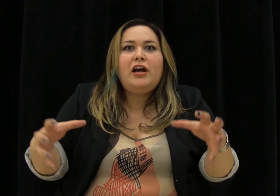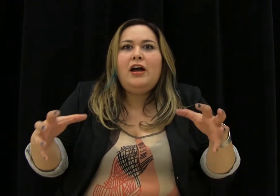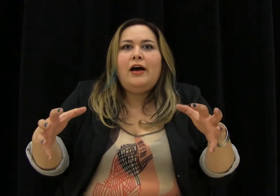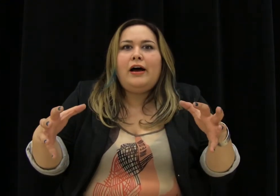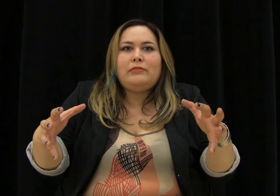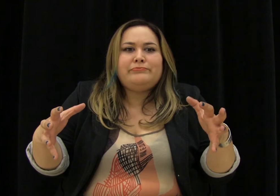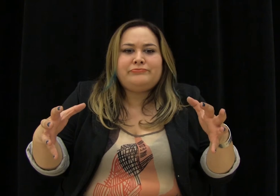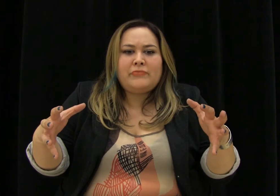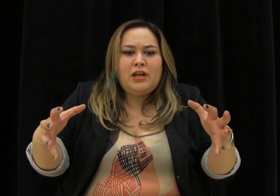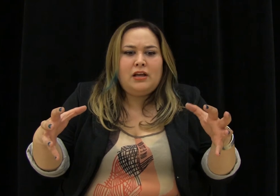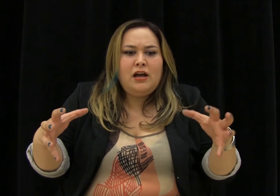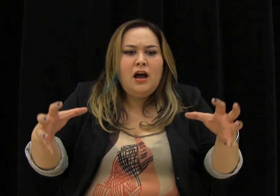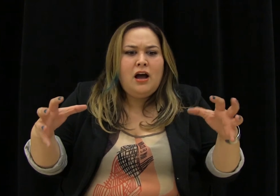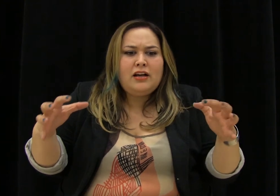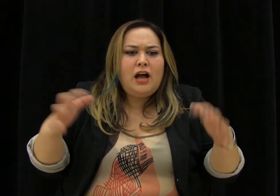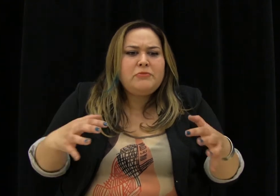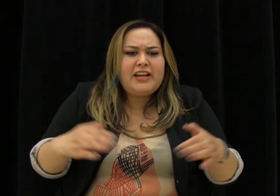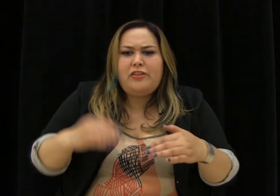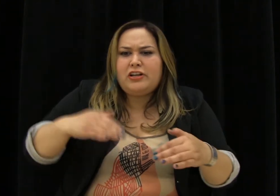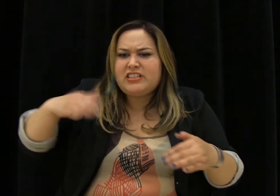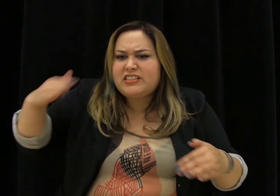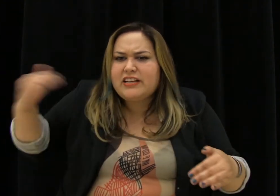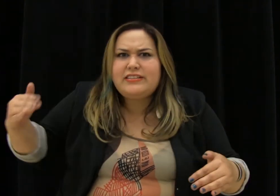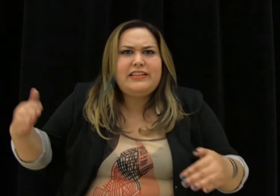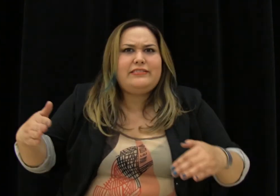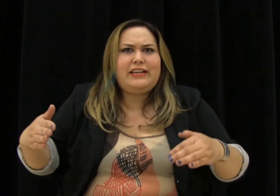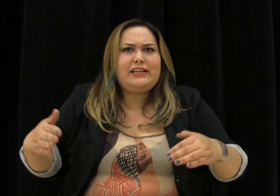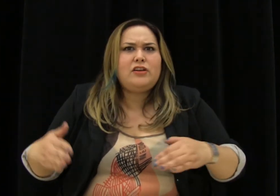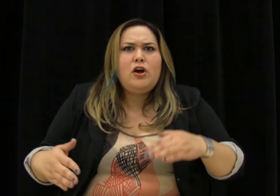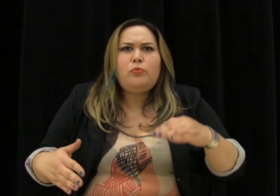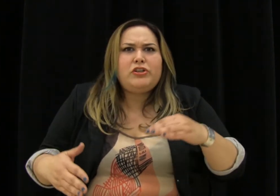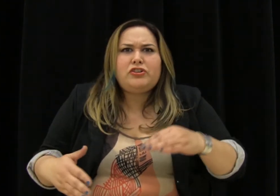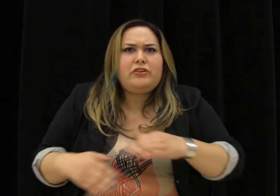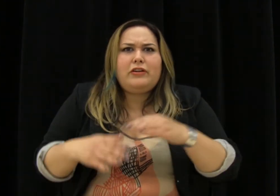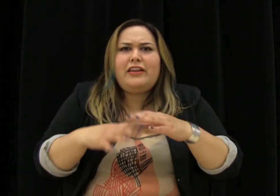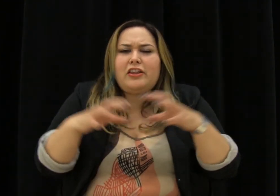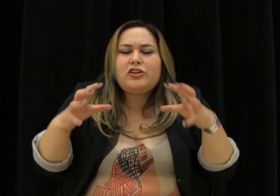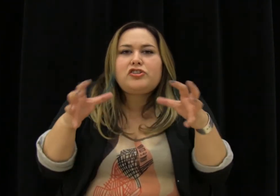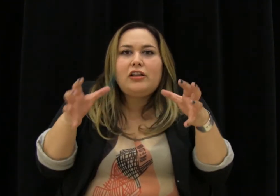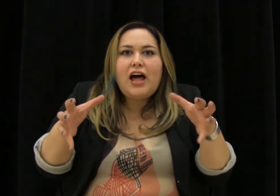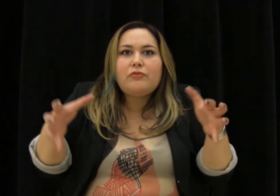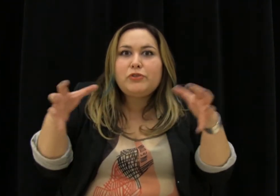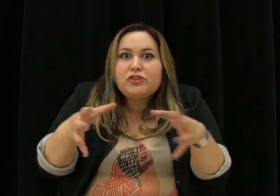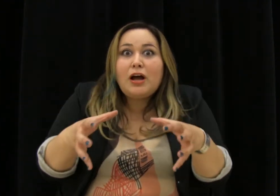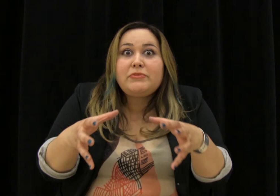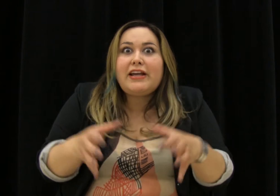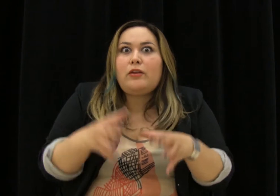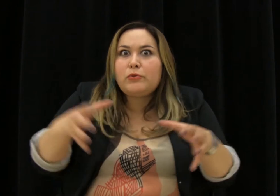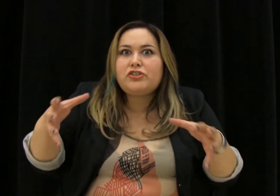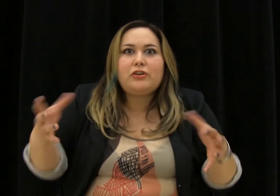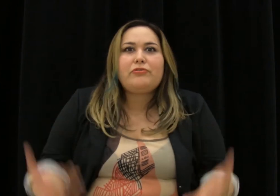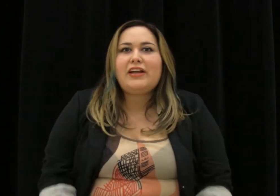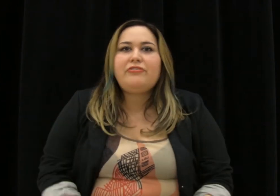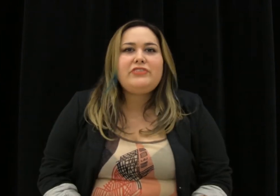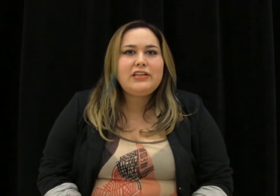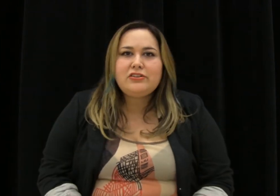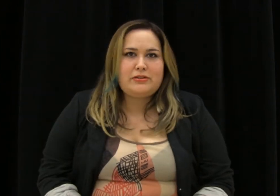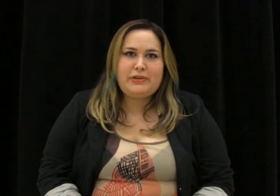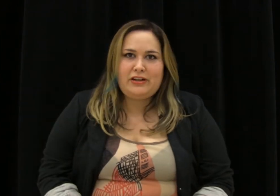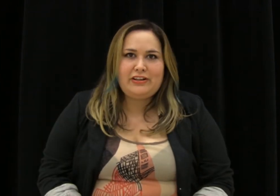come together and discuss these things. We should, there's a lot of we should come together. We should, for like 15 years I've been hearing